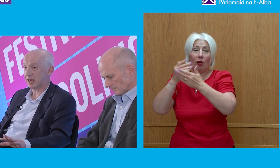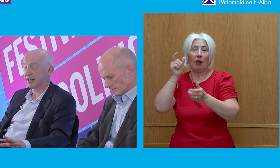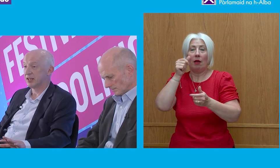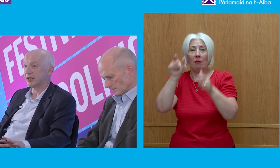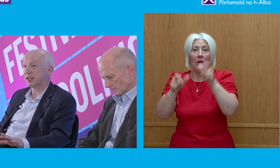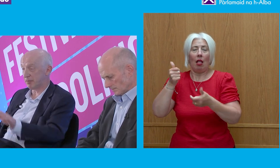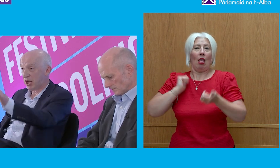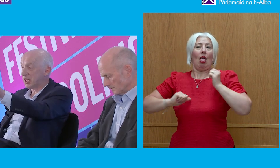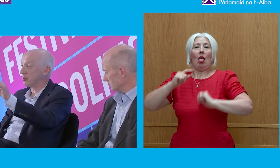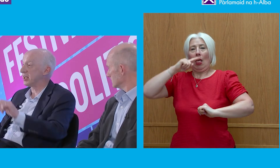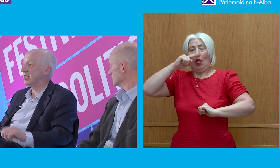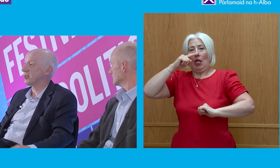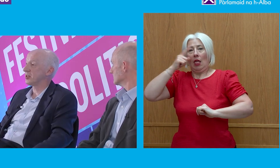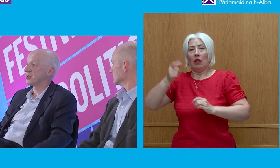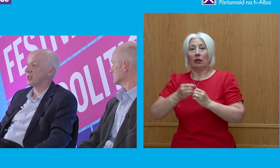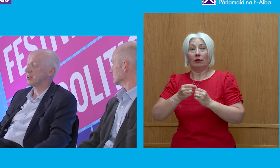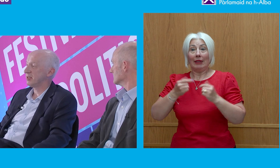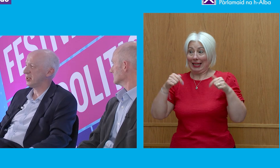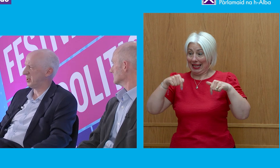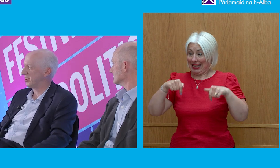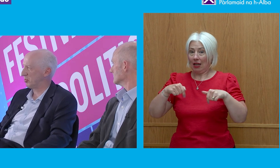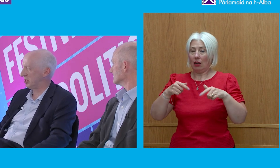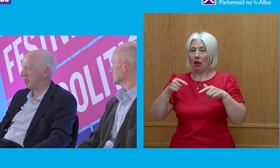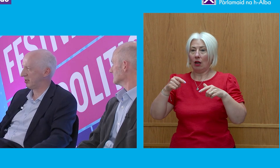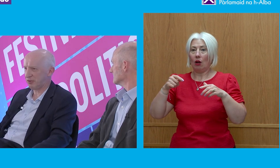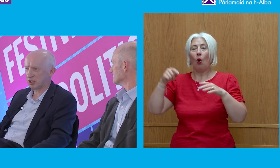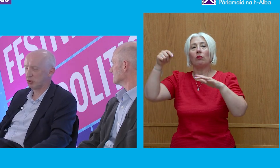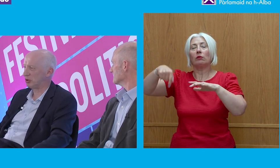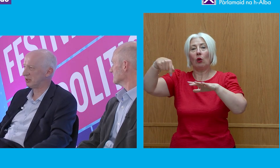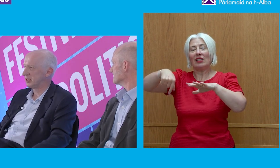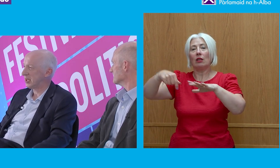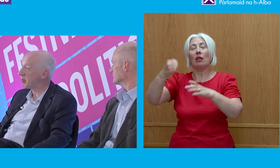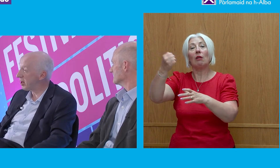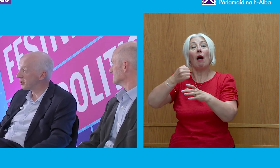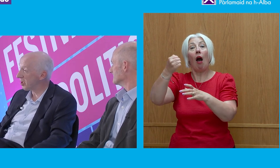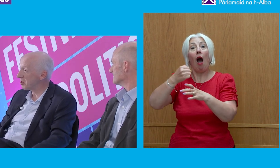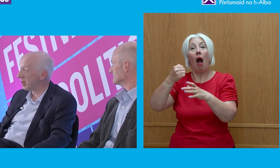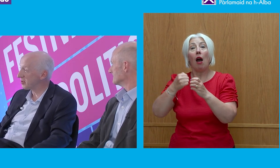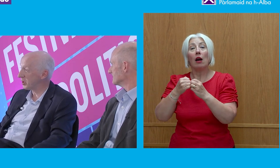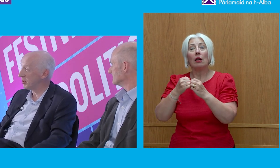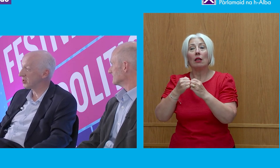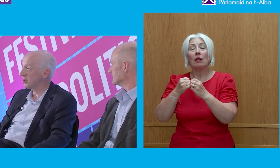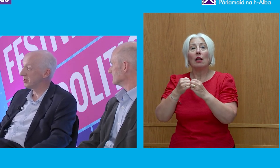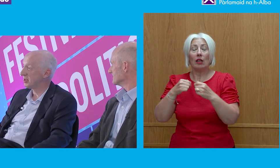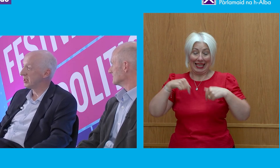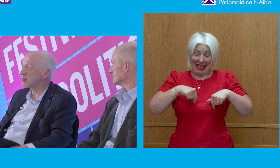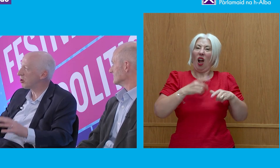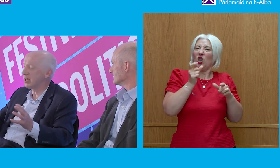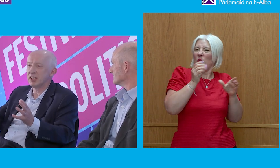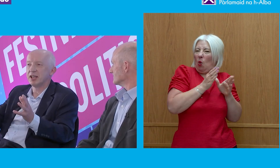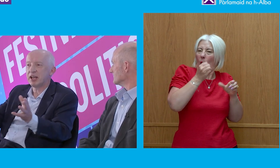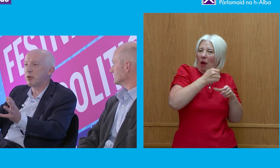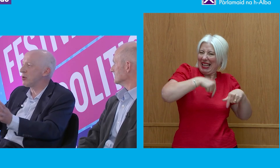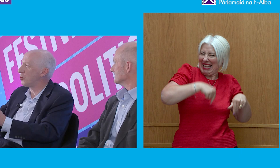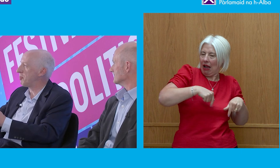okay, there's a bar downstairs, right, I don't think it's subsidised, it's very small. How many bars are there in the Palace of Westminster? I'm